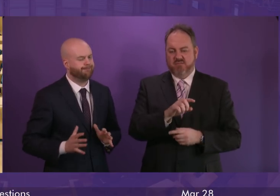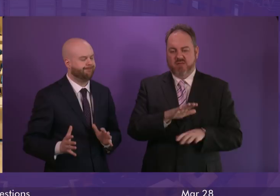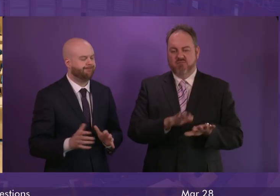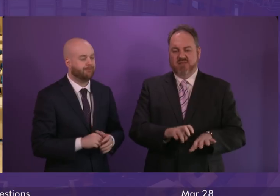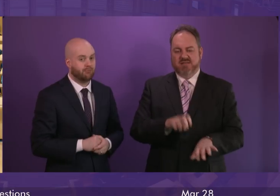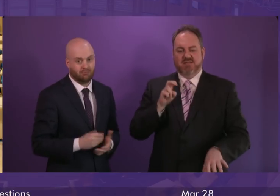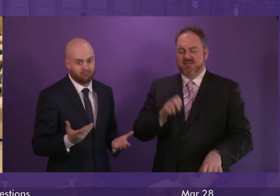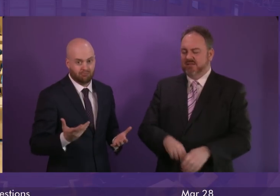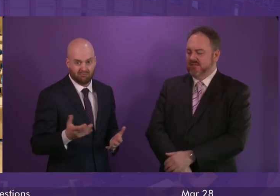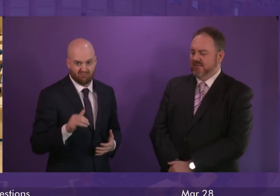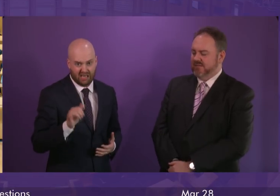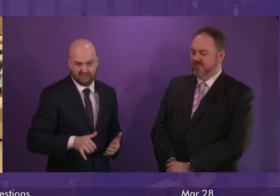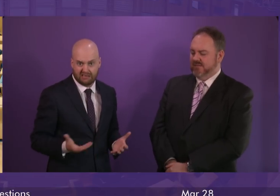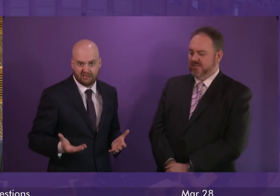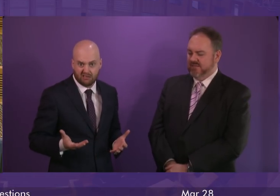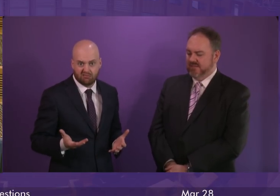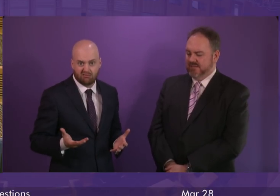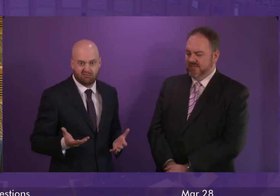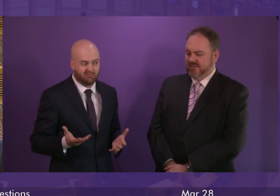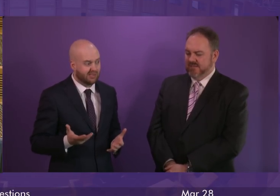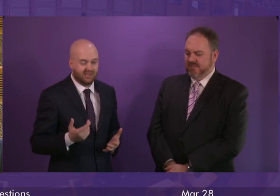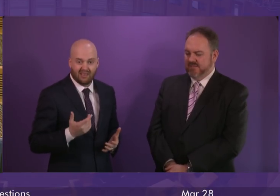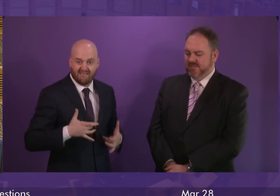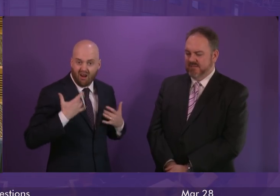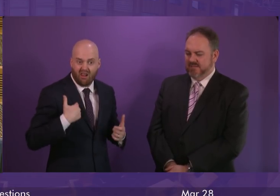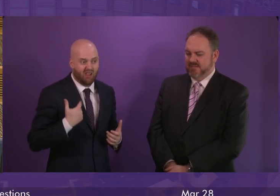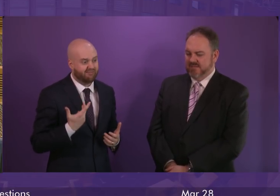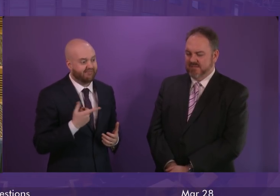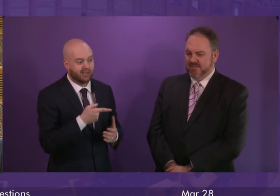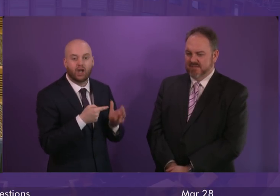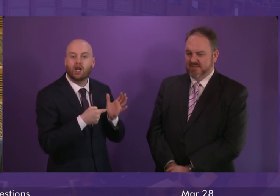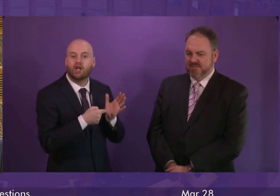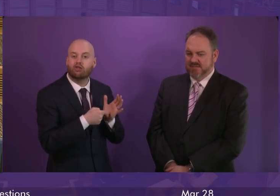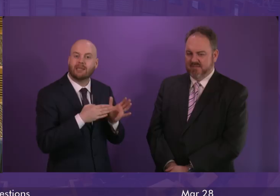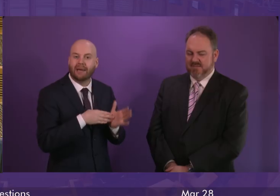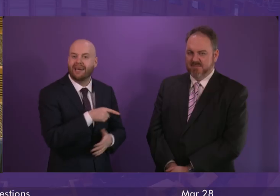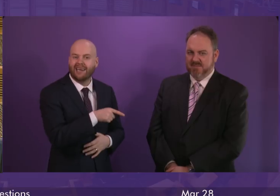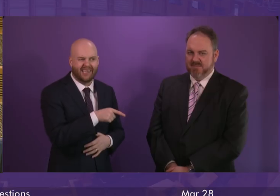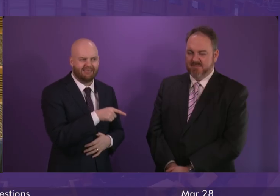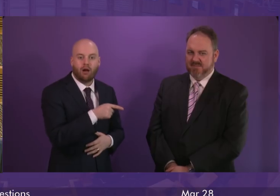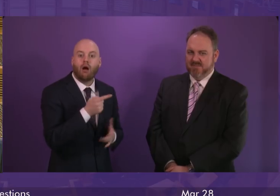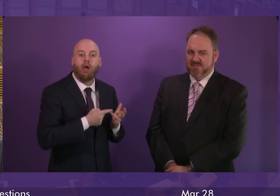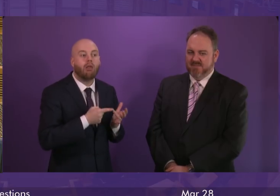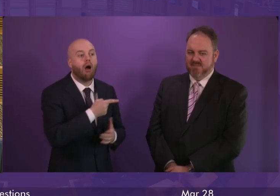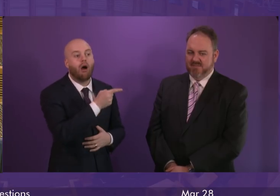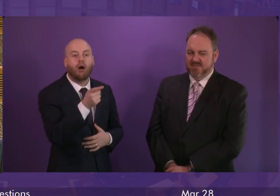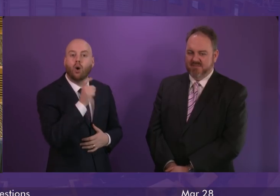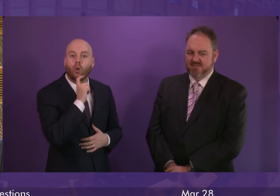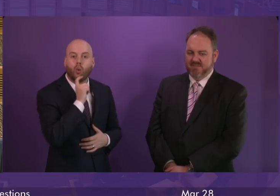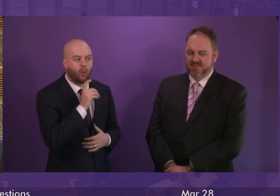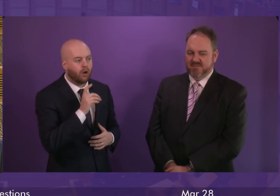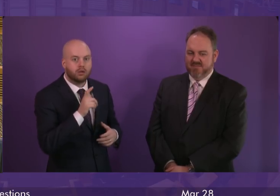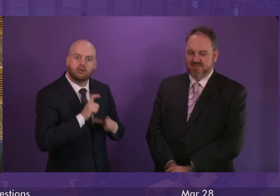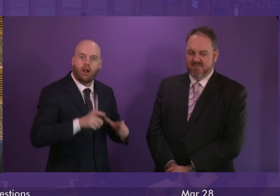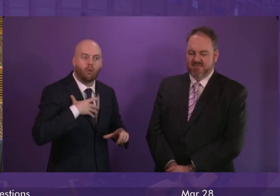Yes, seems to me that, apart from Theresa May, the only people who don't see that her deal is completely dead are the